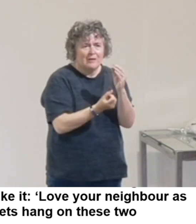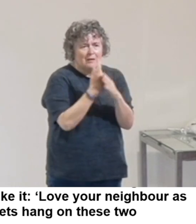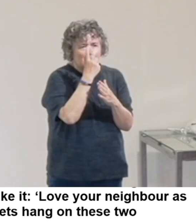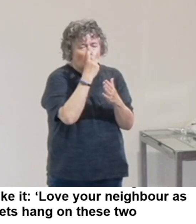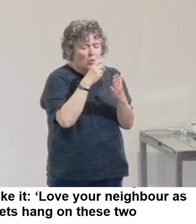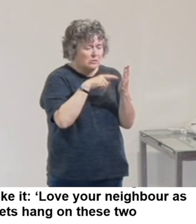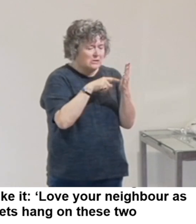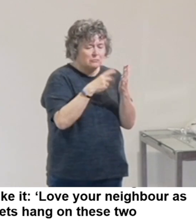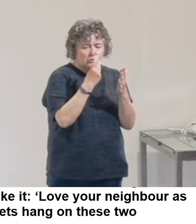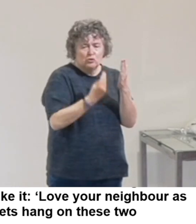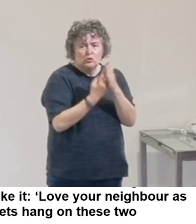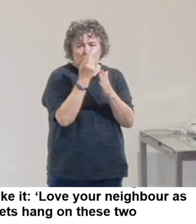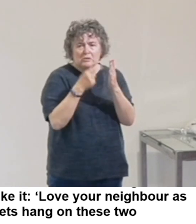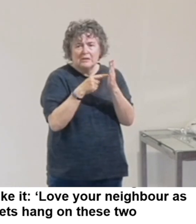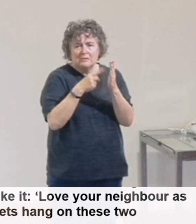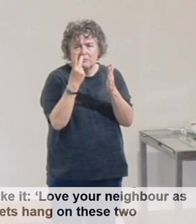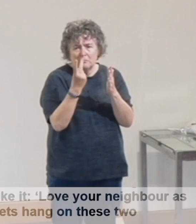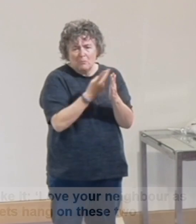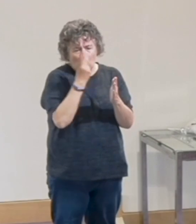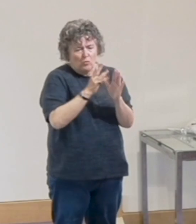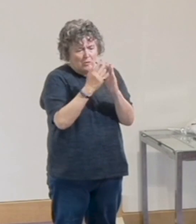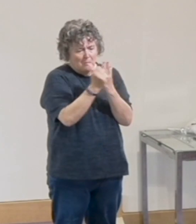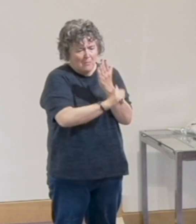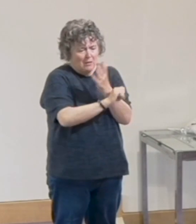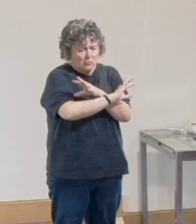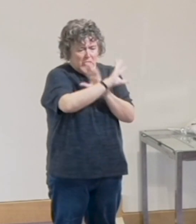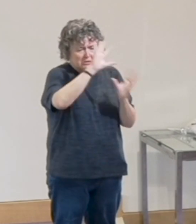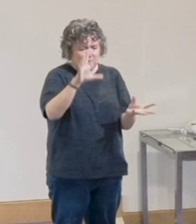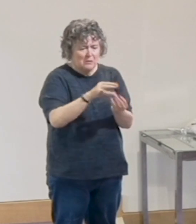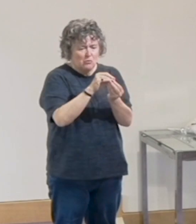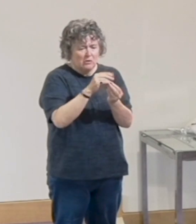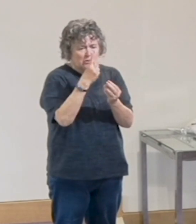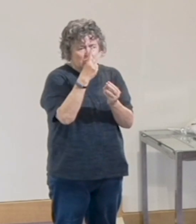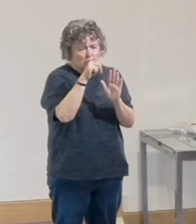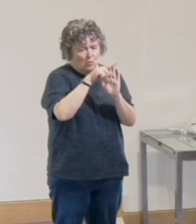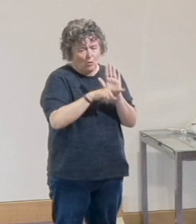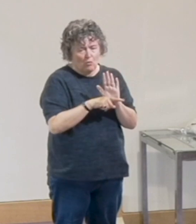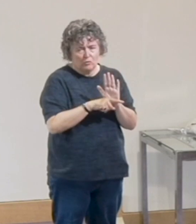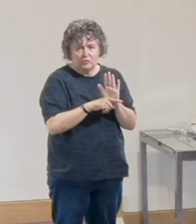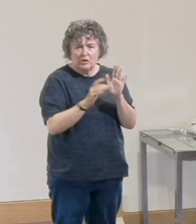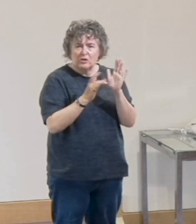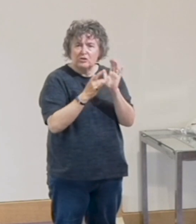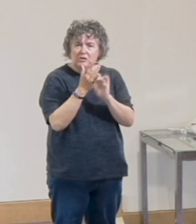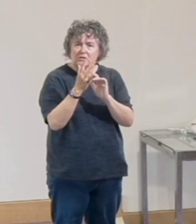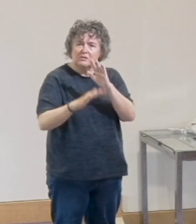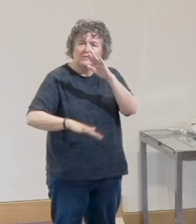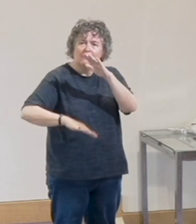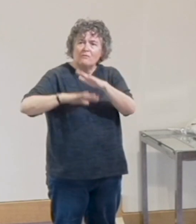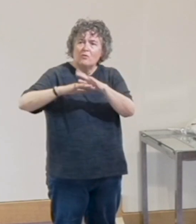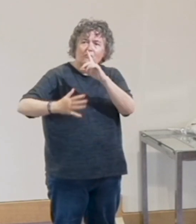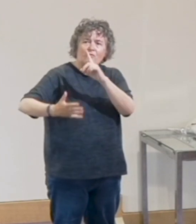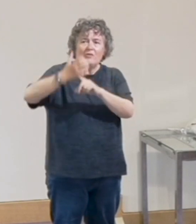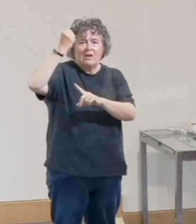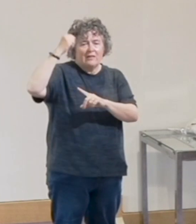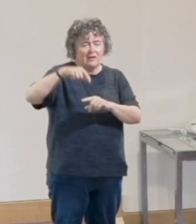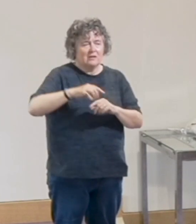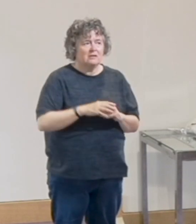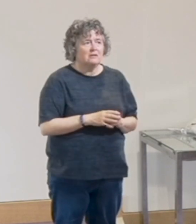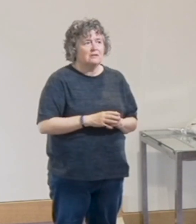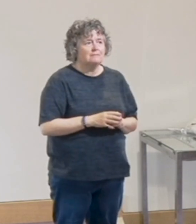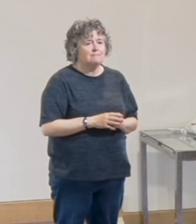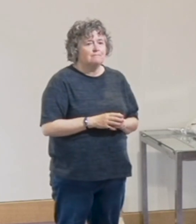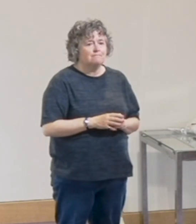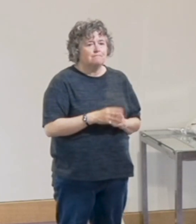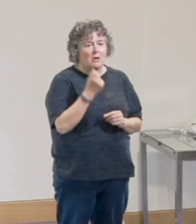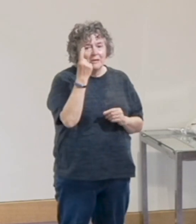the Old and the New Testament, the law and the prophets and Jesus becoming the fulfilment of that. So we see